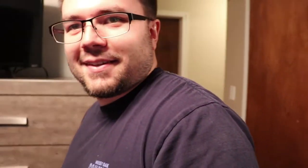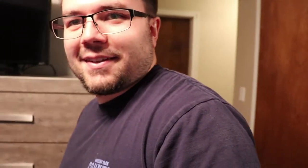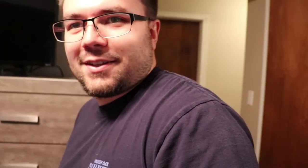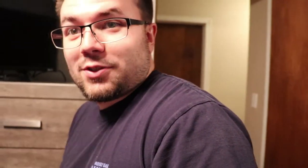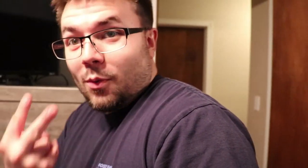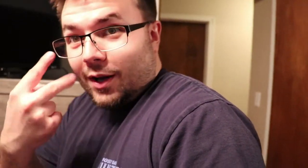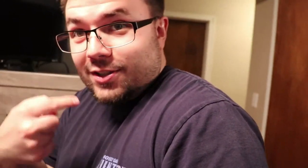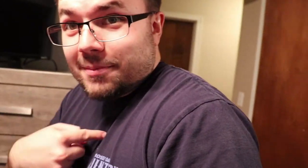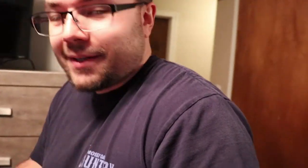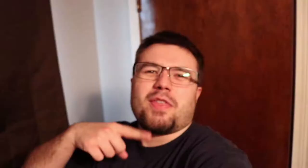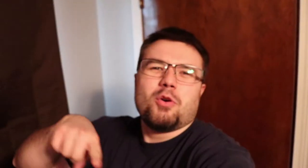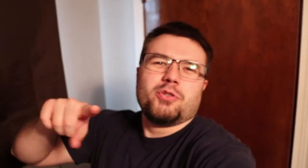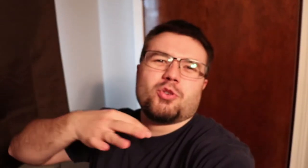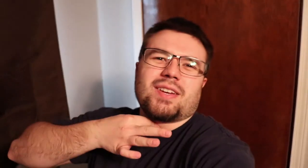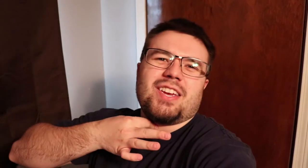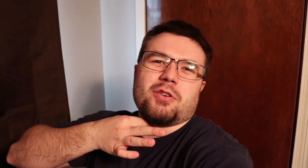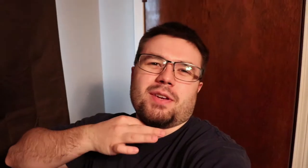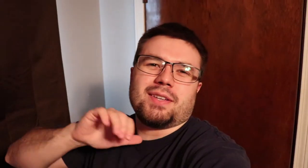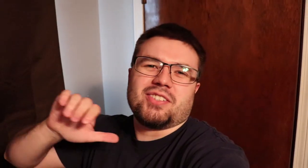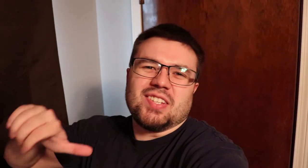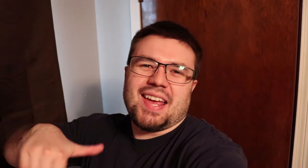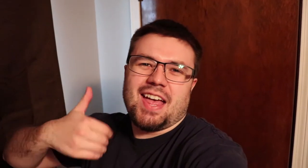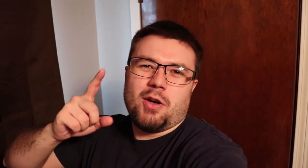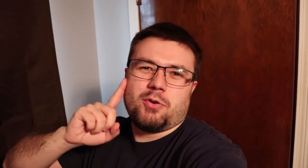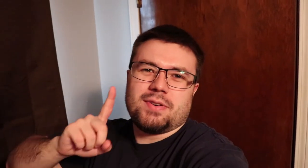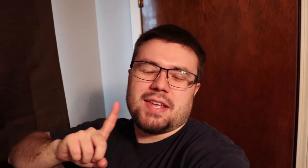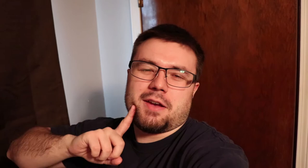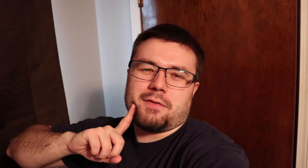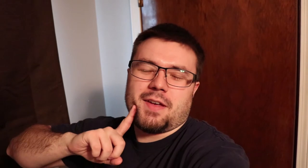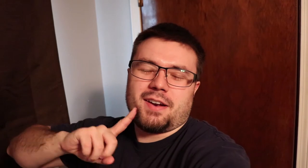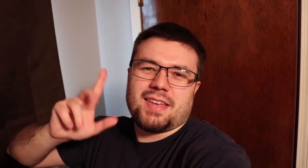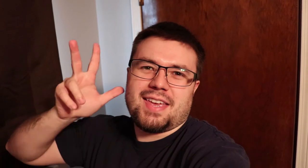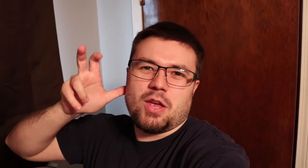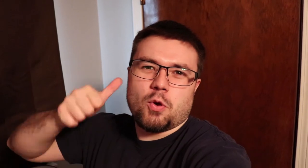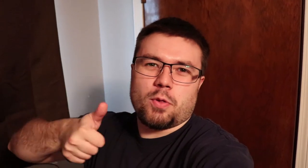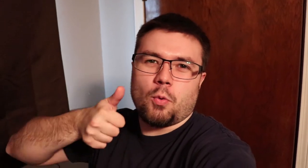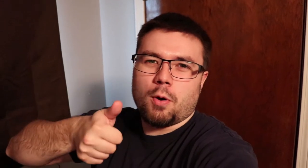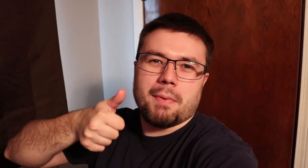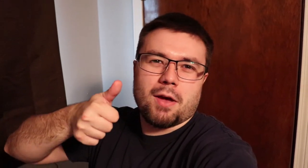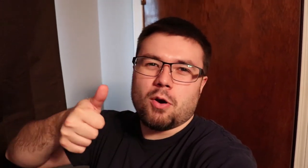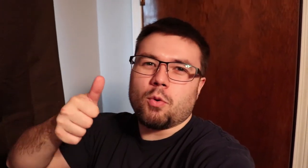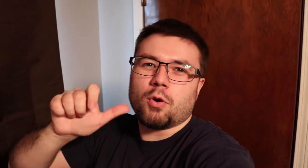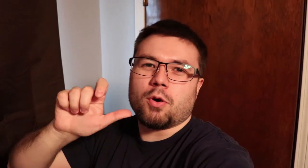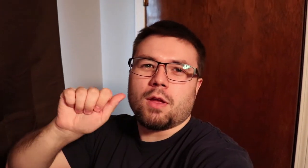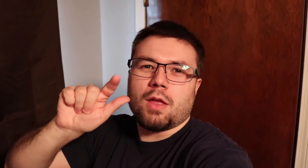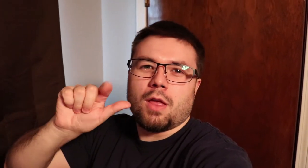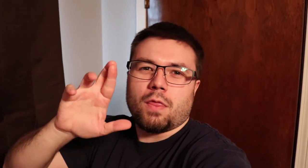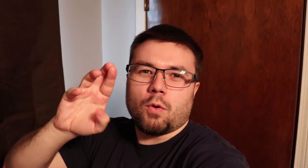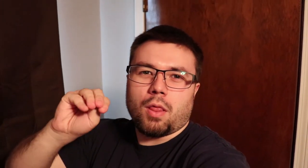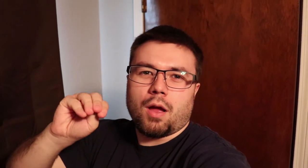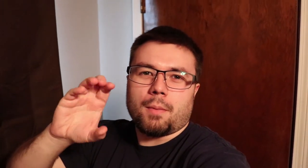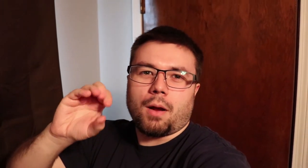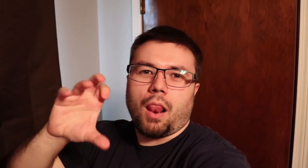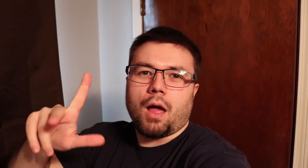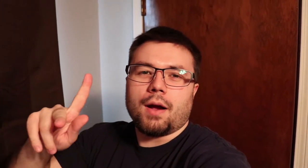she watching me those who are curious how do deaf how do they hear the doorbell or the alarm clock